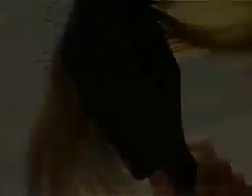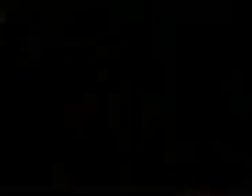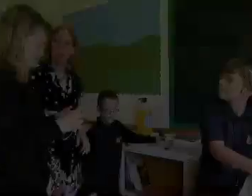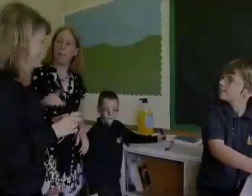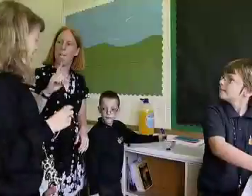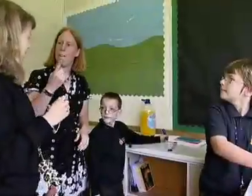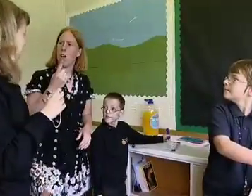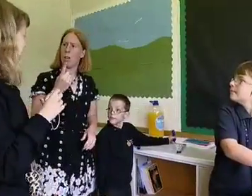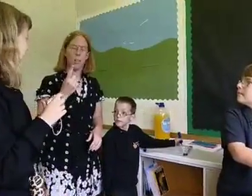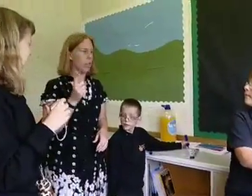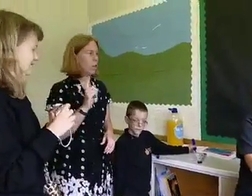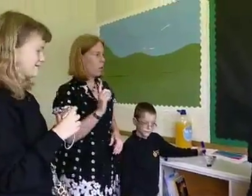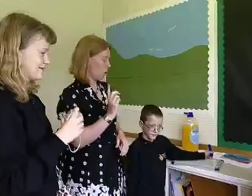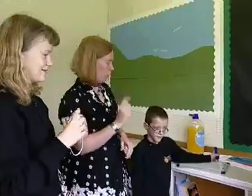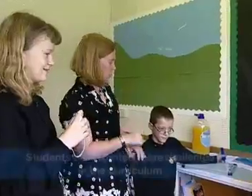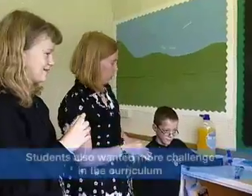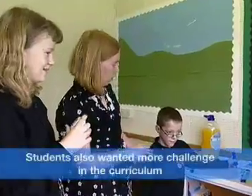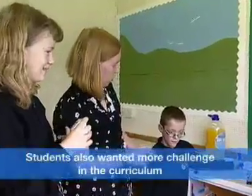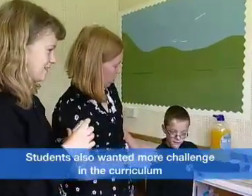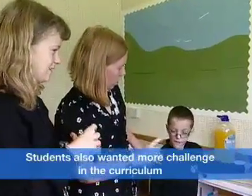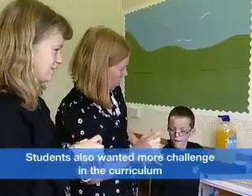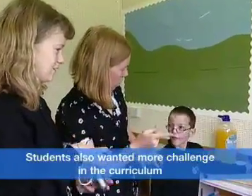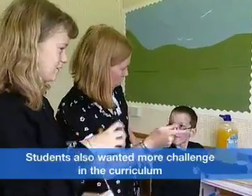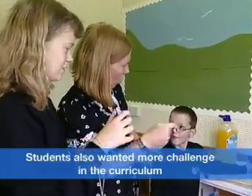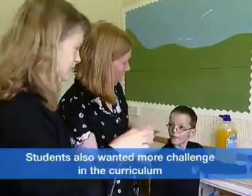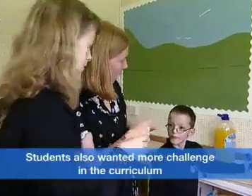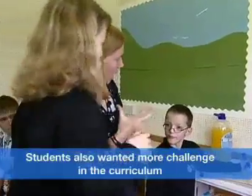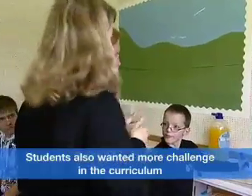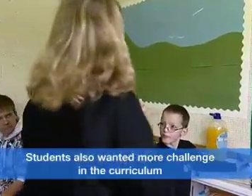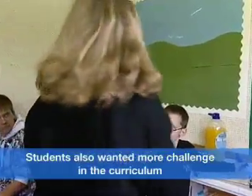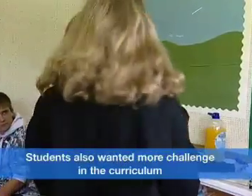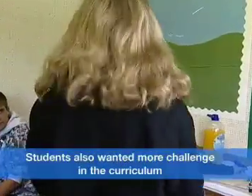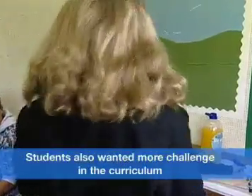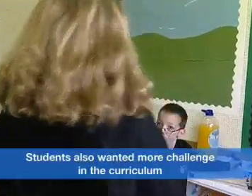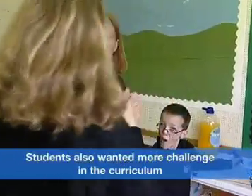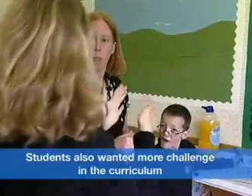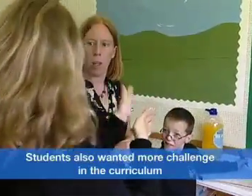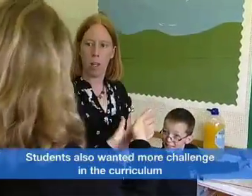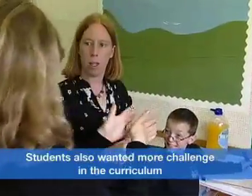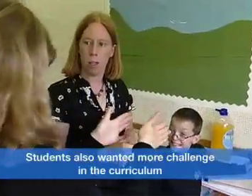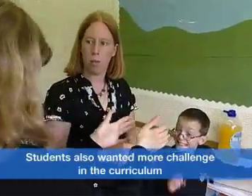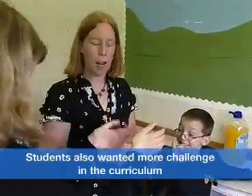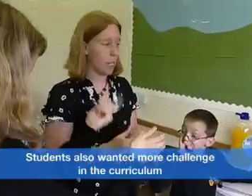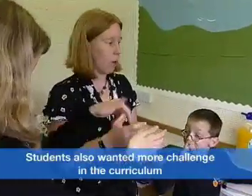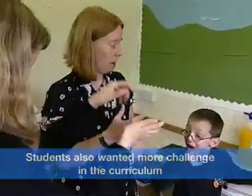So first, what does Caelan have to do? So Caelan Right, so...